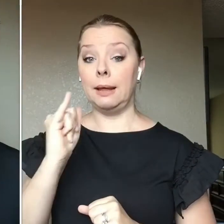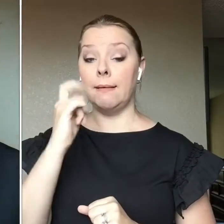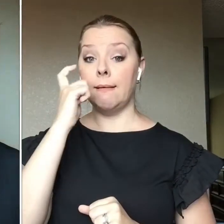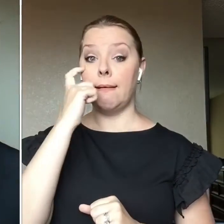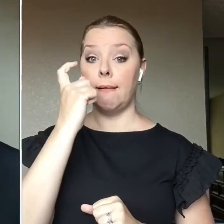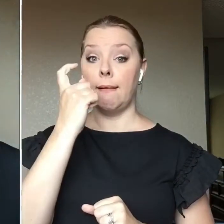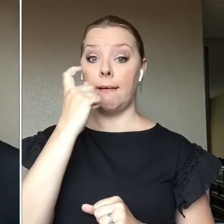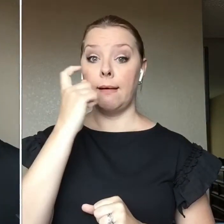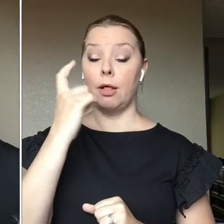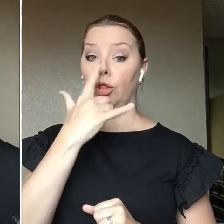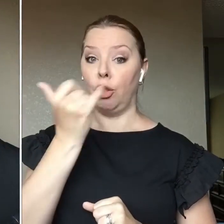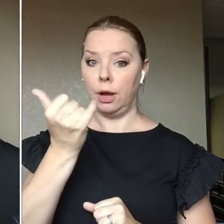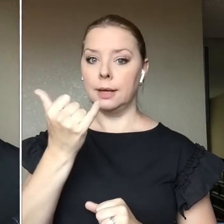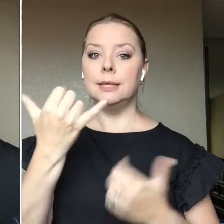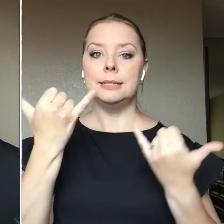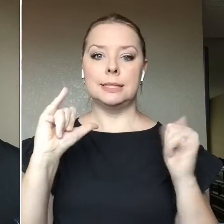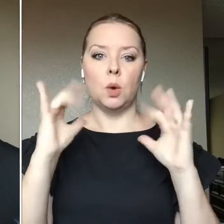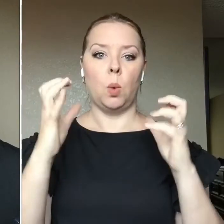I still want my eyes to look nice and open.